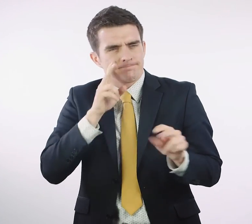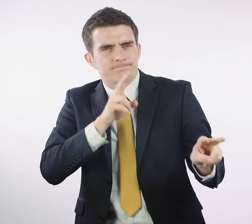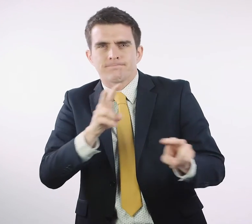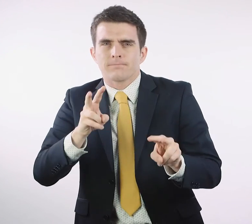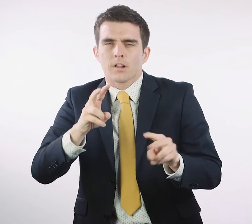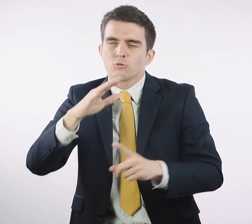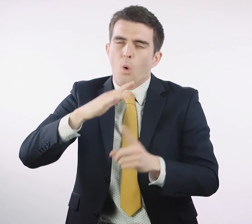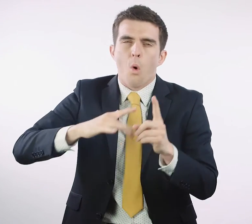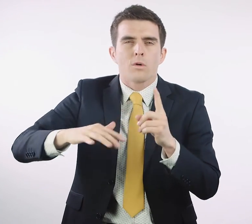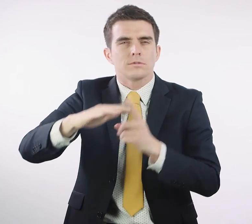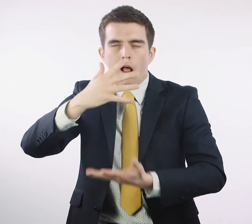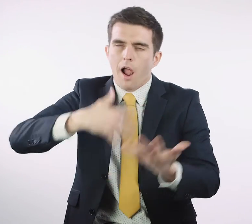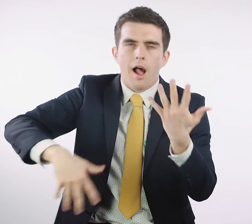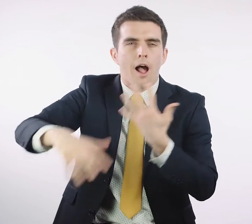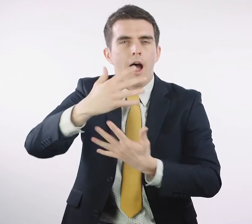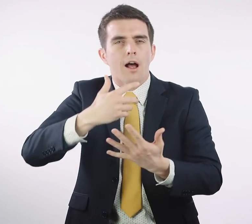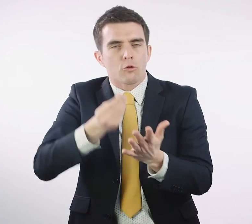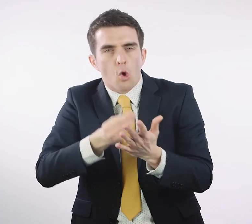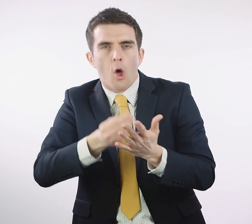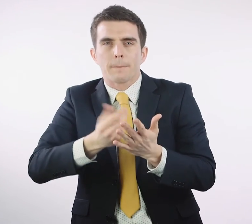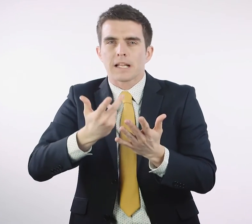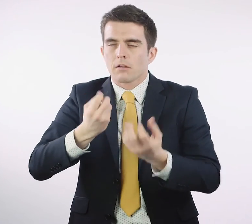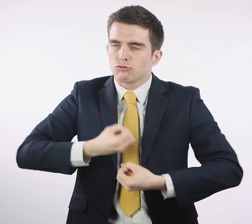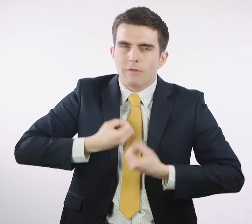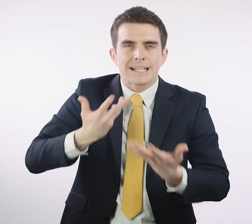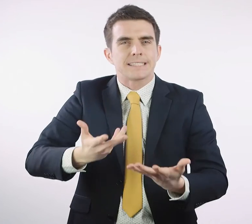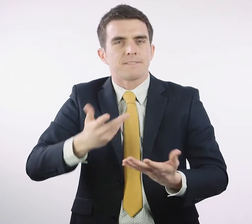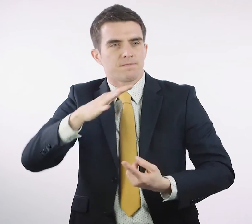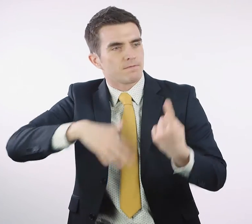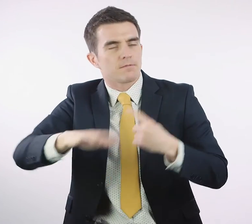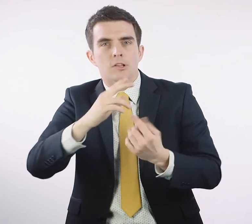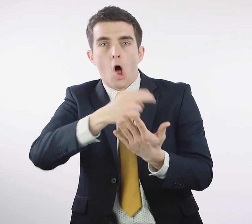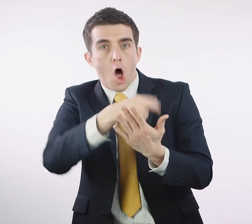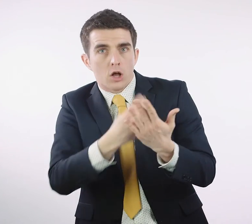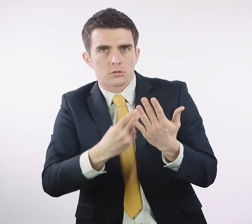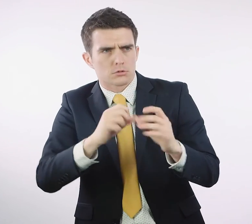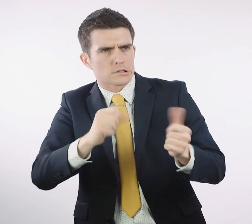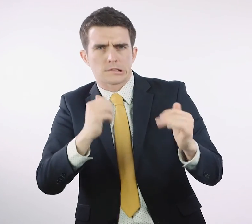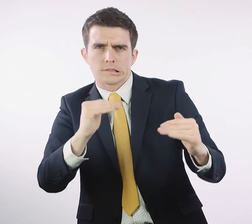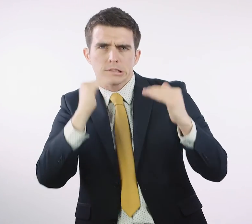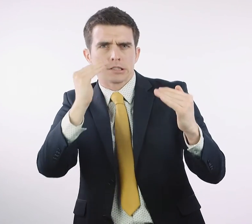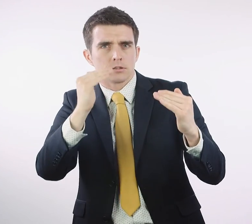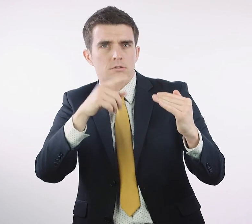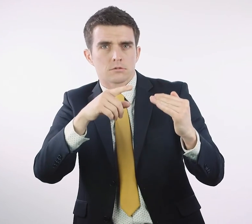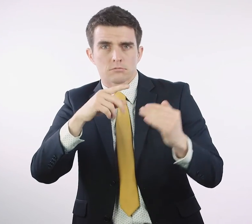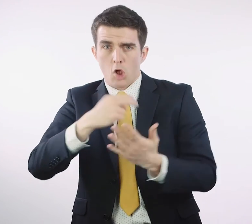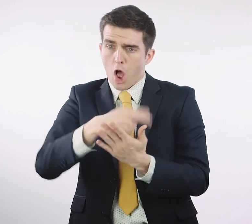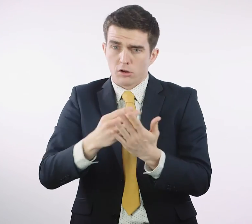that our artists can achieve excellence and that great art is within the reach of everyone. This vision is